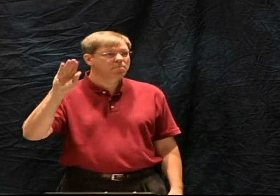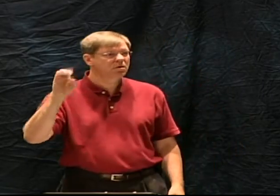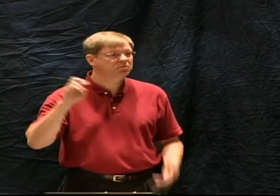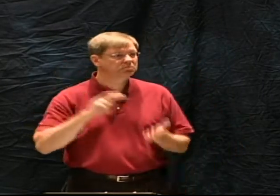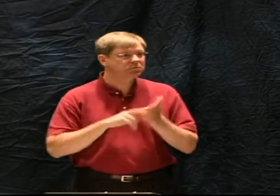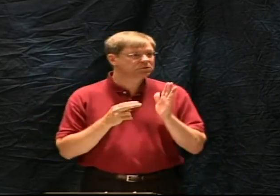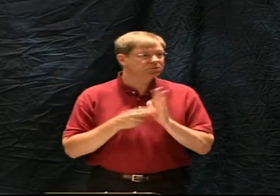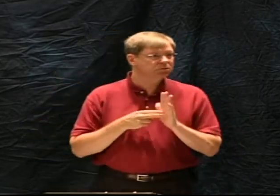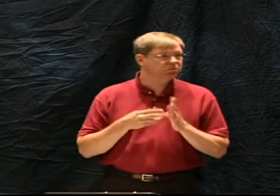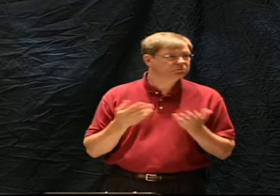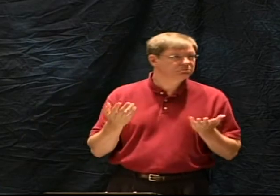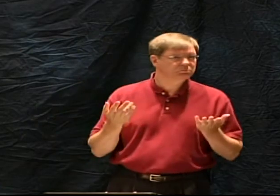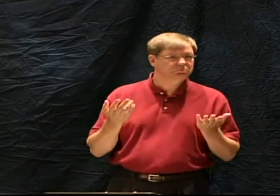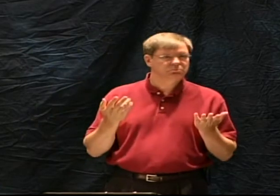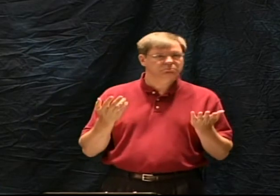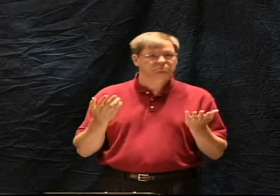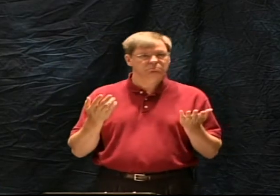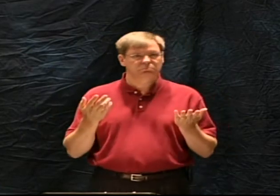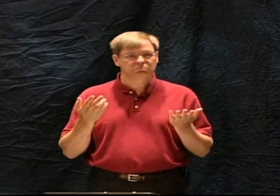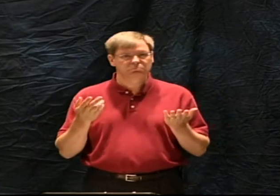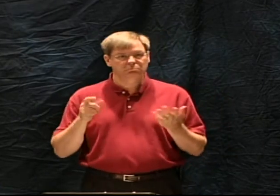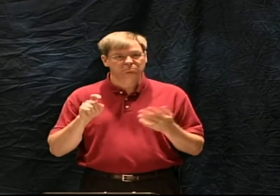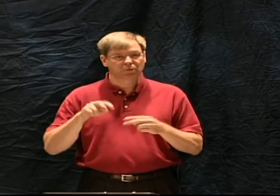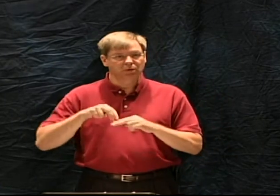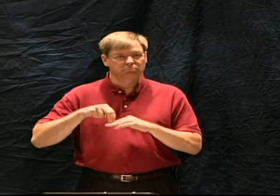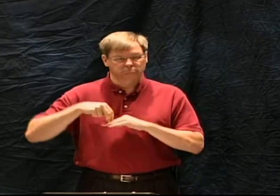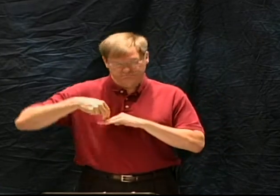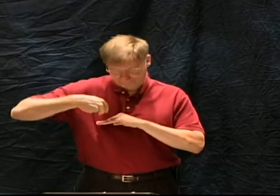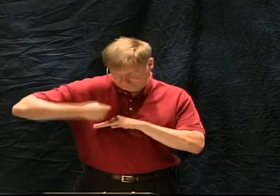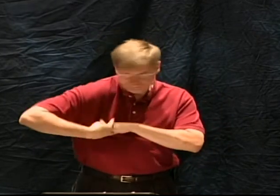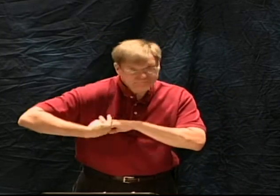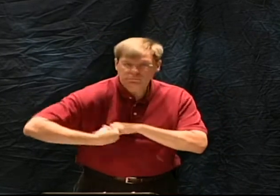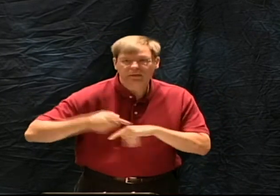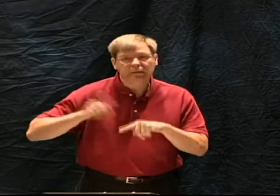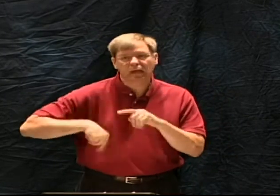So we've looked at inspiration. What about infallibility?